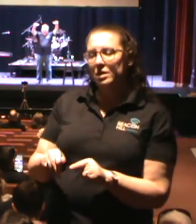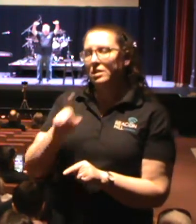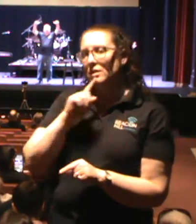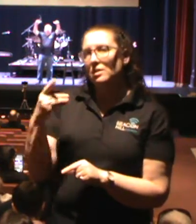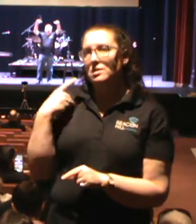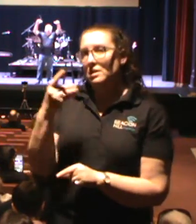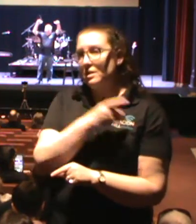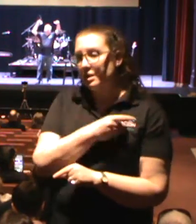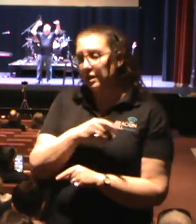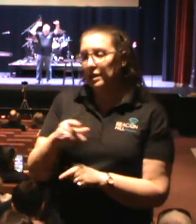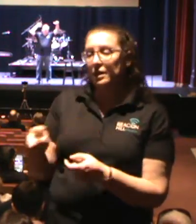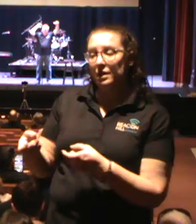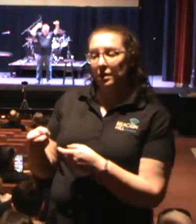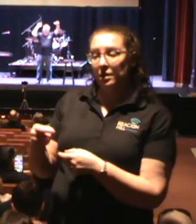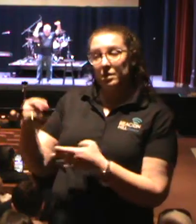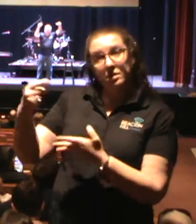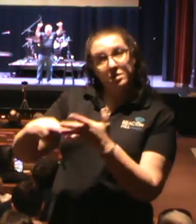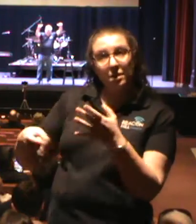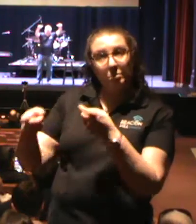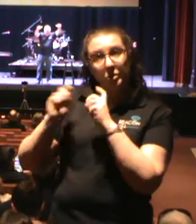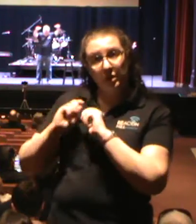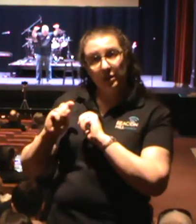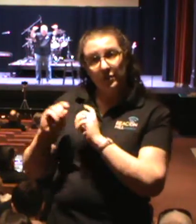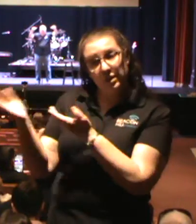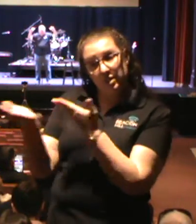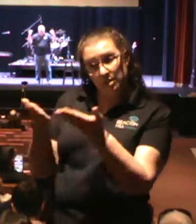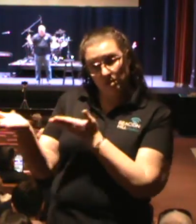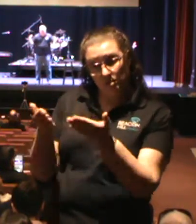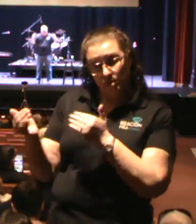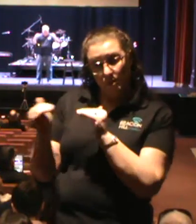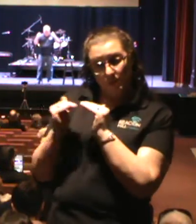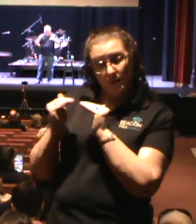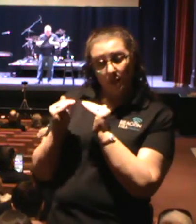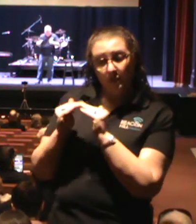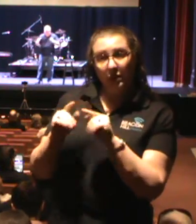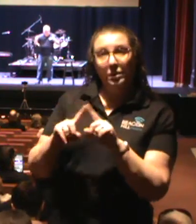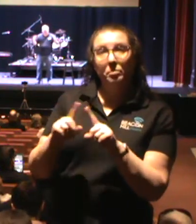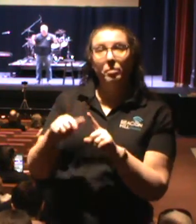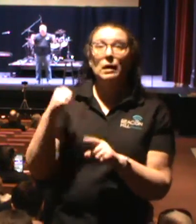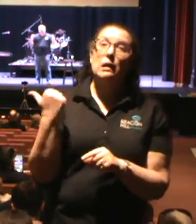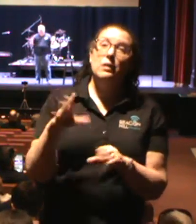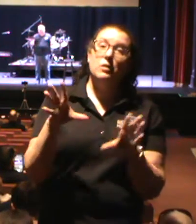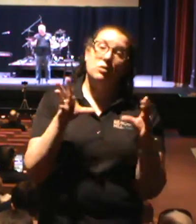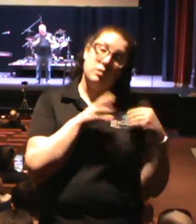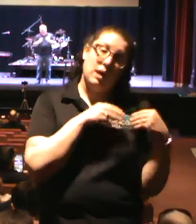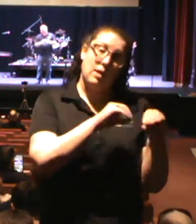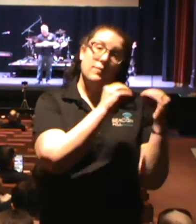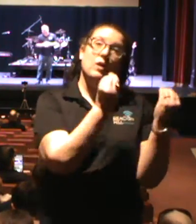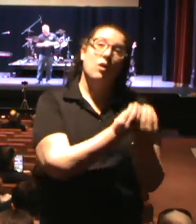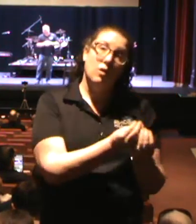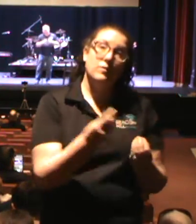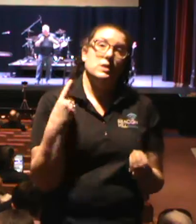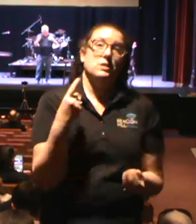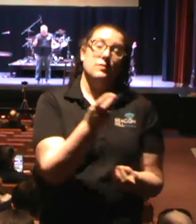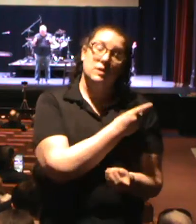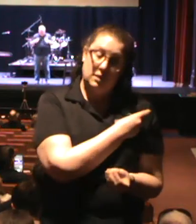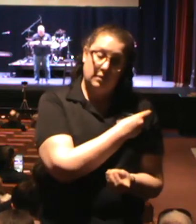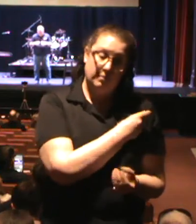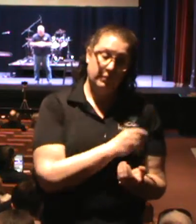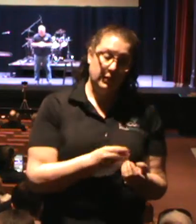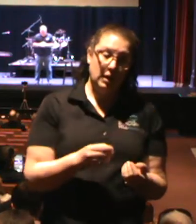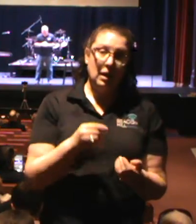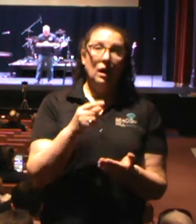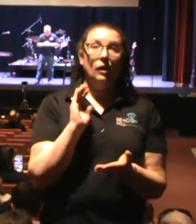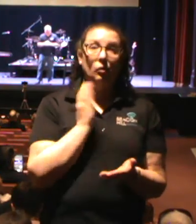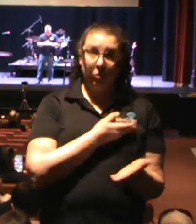gifted in the deacon service level. But others hold the office of deacons. And we're going to get into what